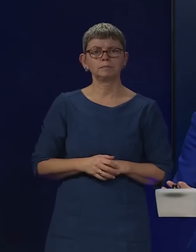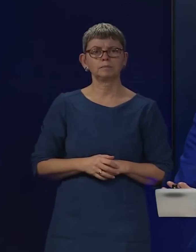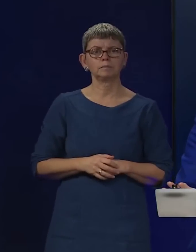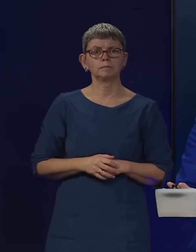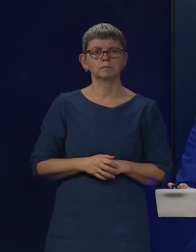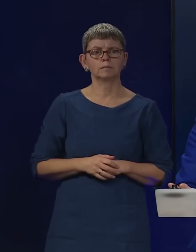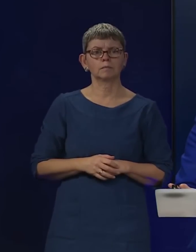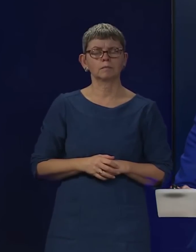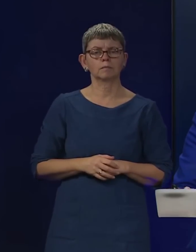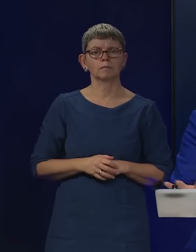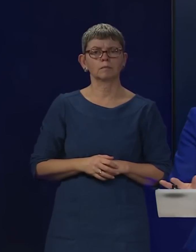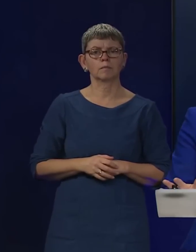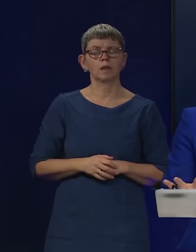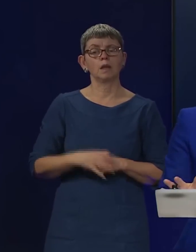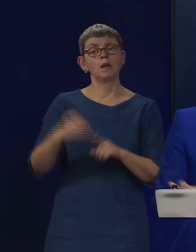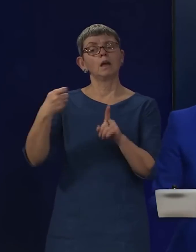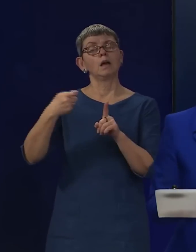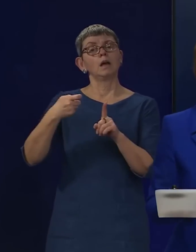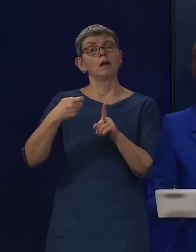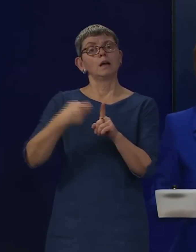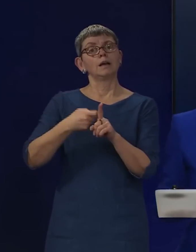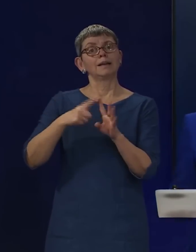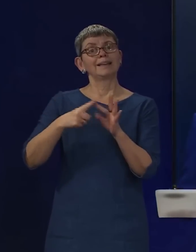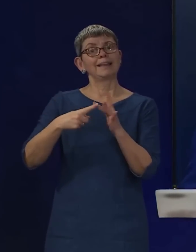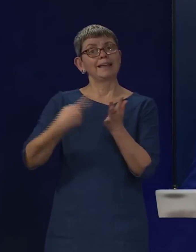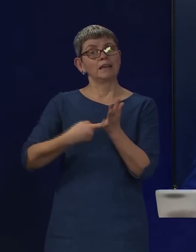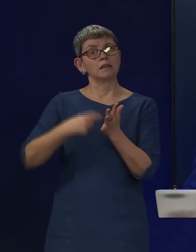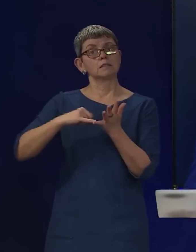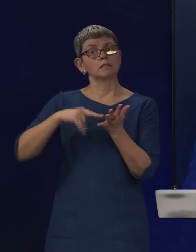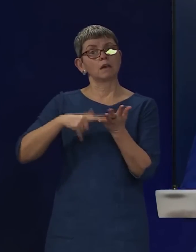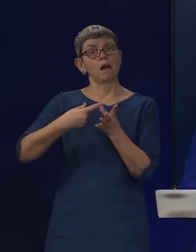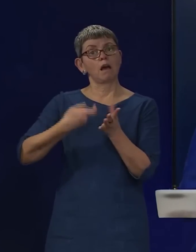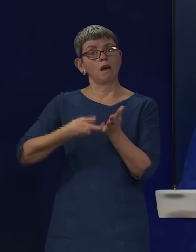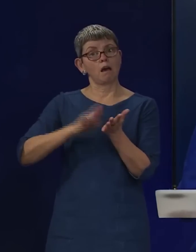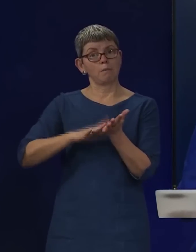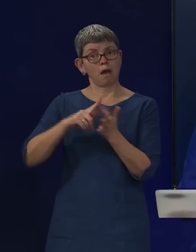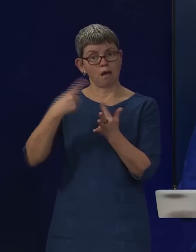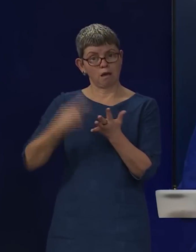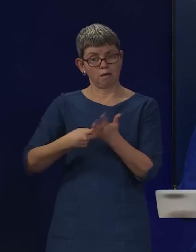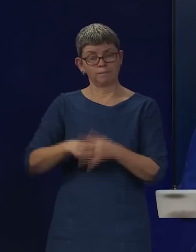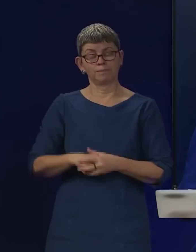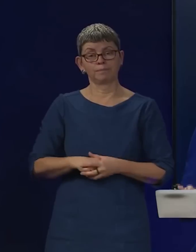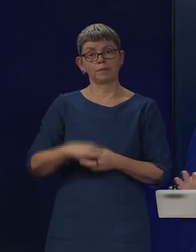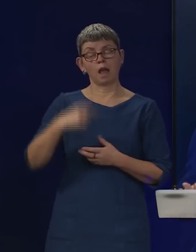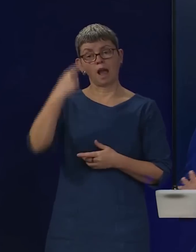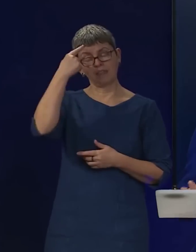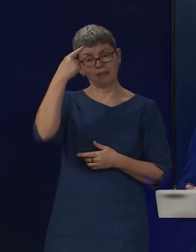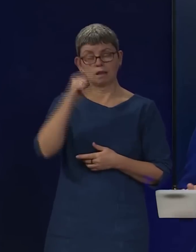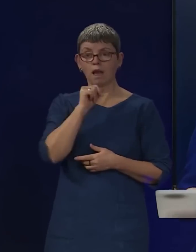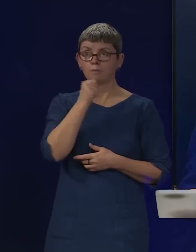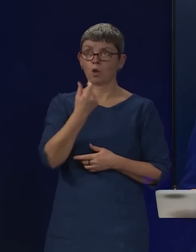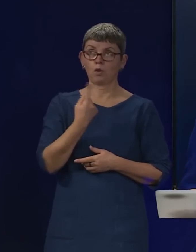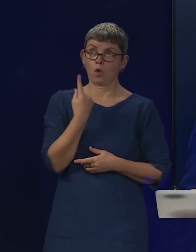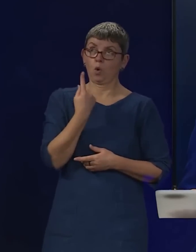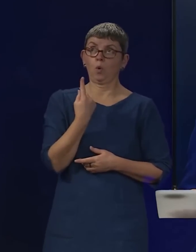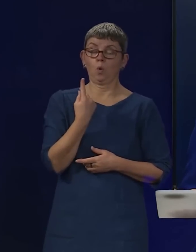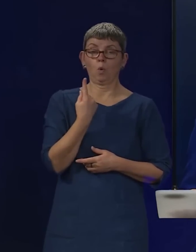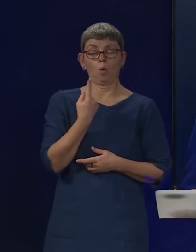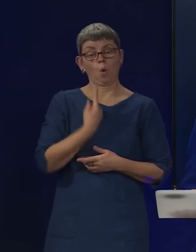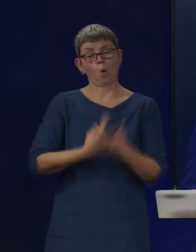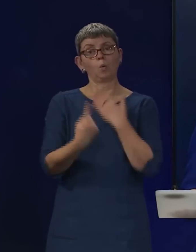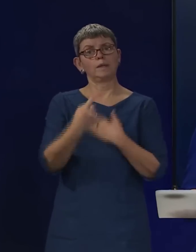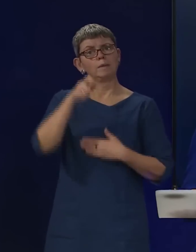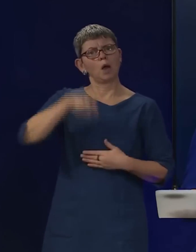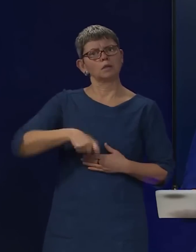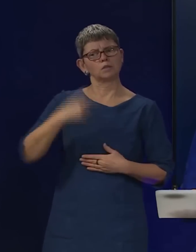this issue on Keir Starmer, you know, I start to wonder and I suspect I'm not the only one who starts to wonder if there